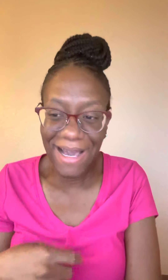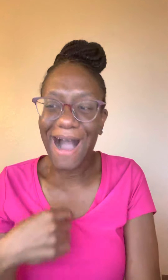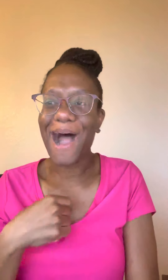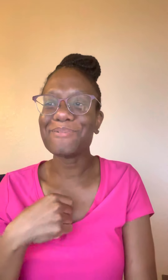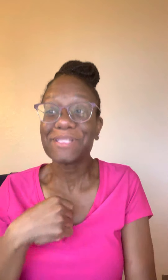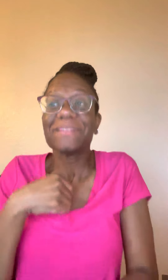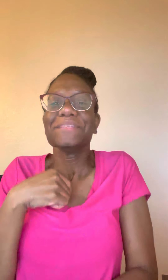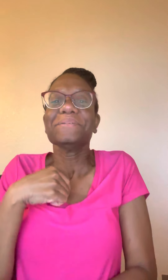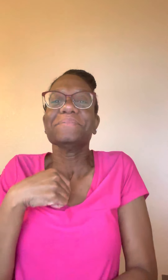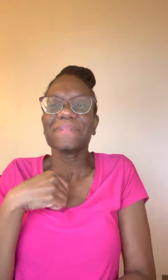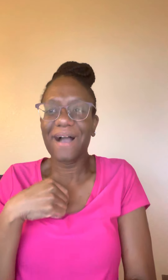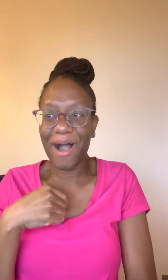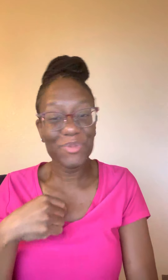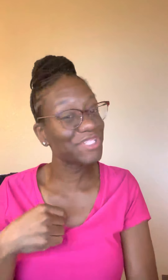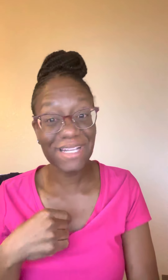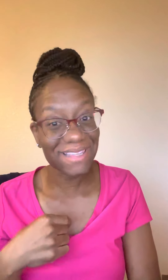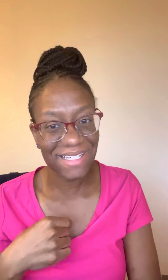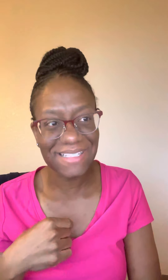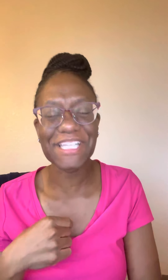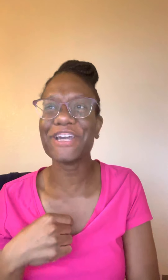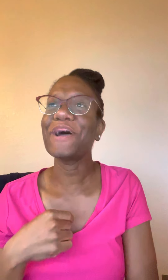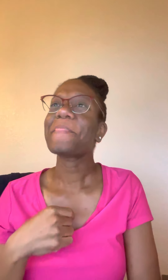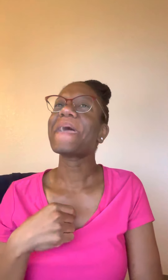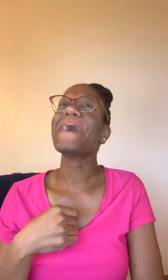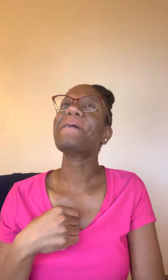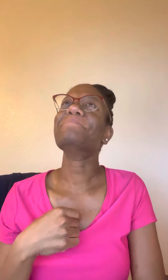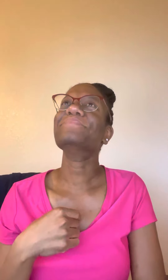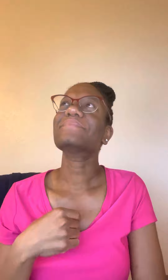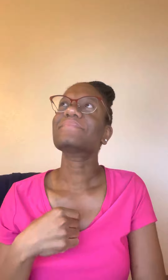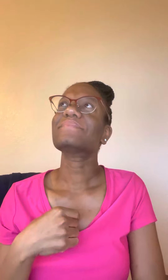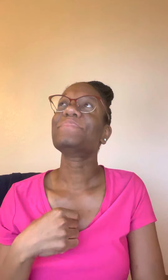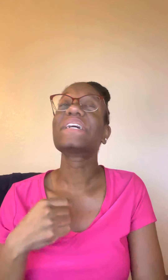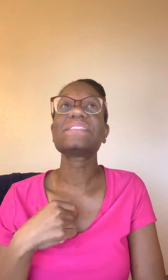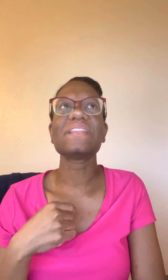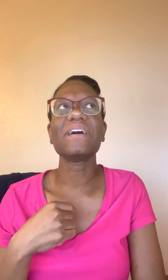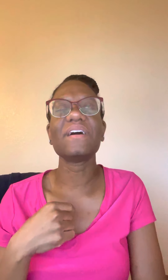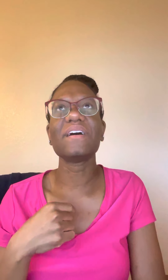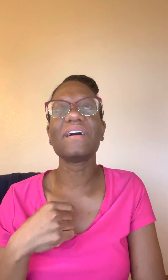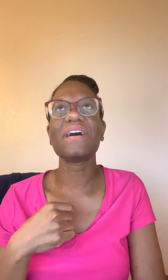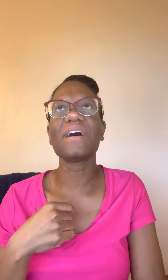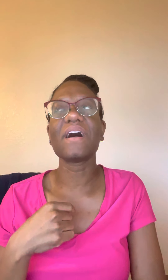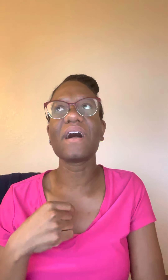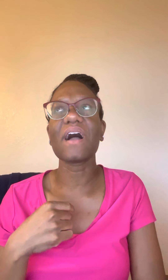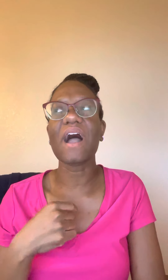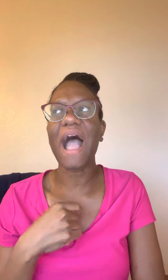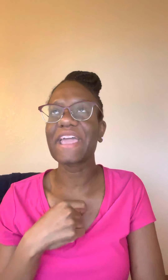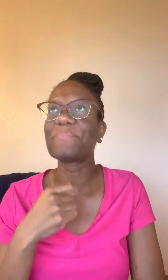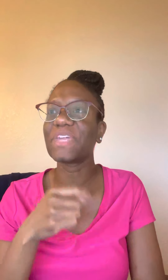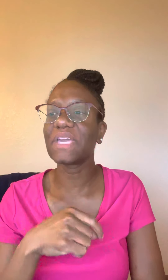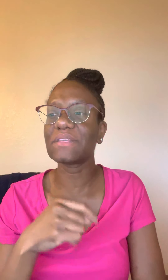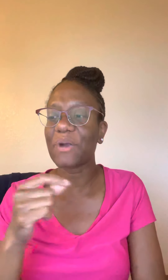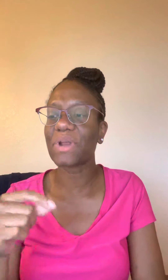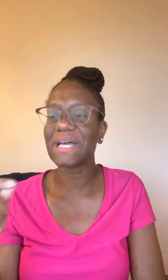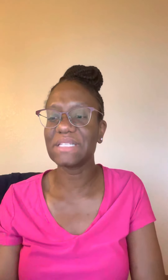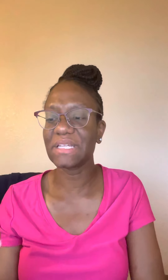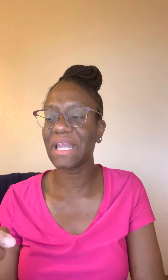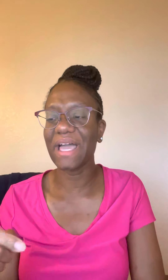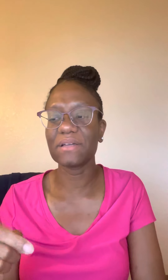I almost, I almost shed a thug tear. Um, because I kept thinking like when I did it, like